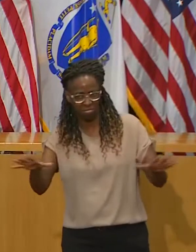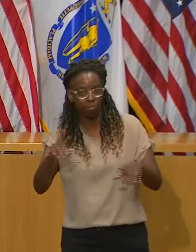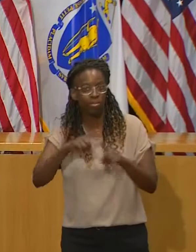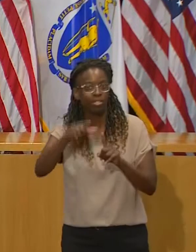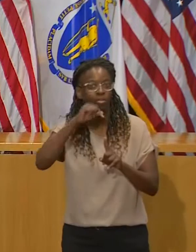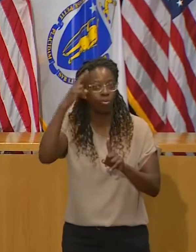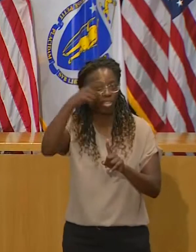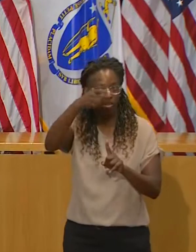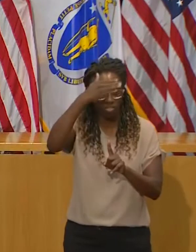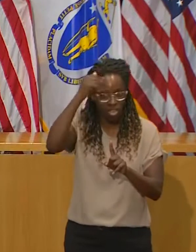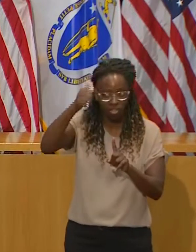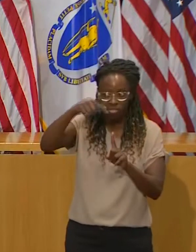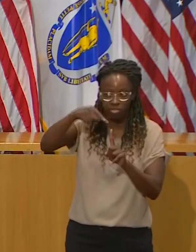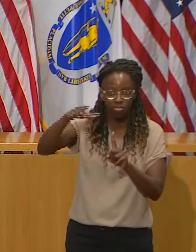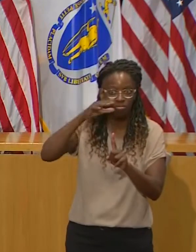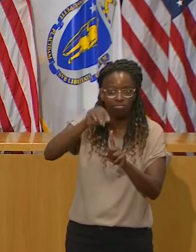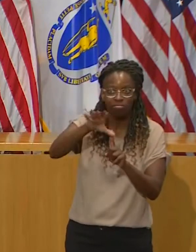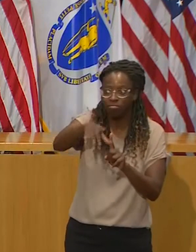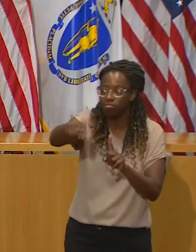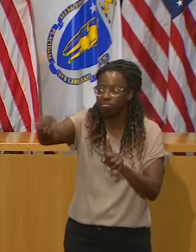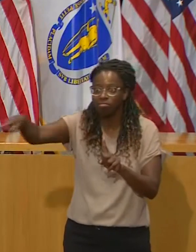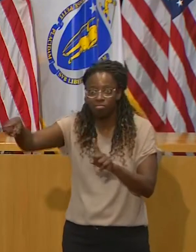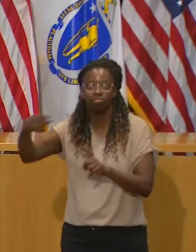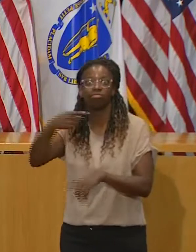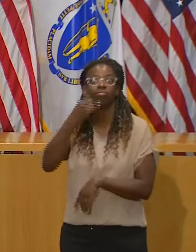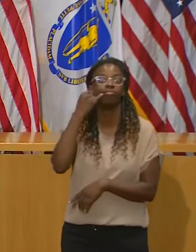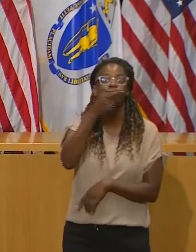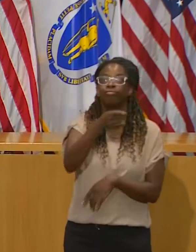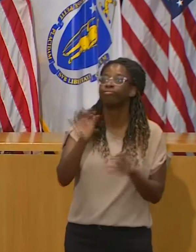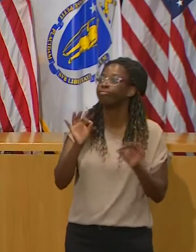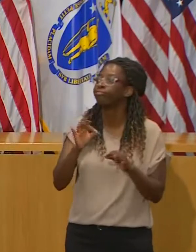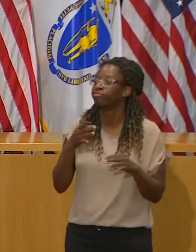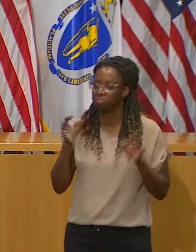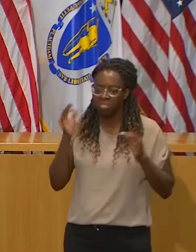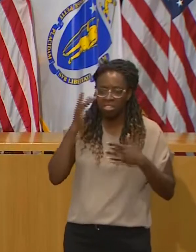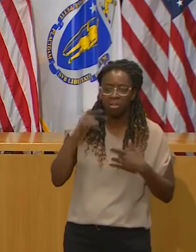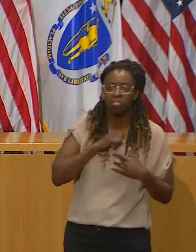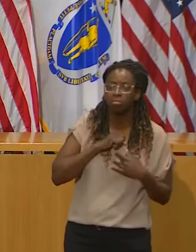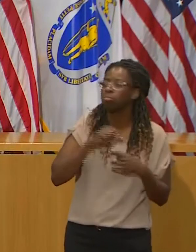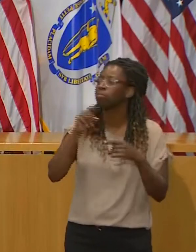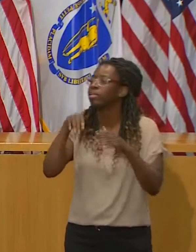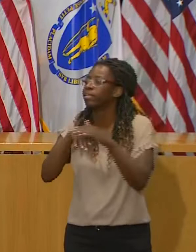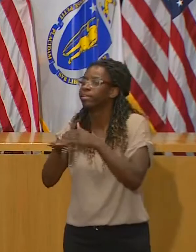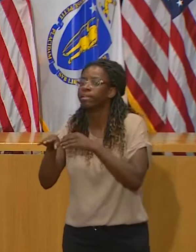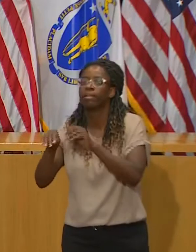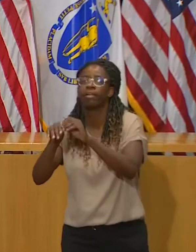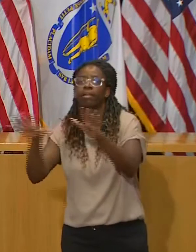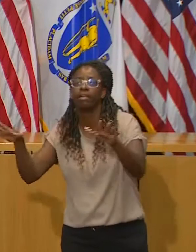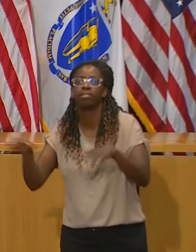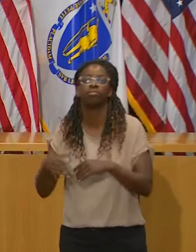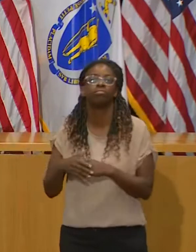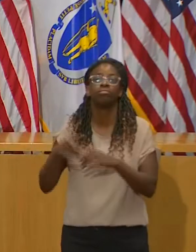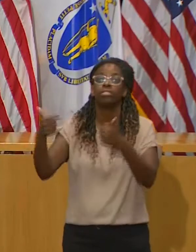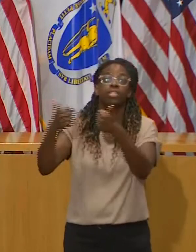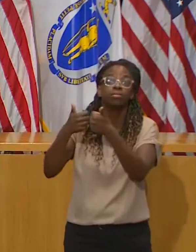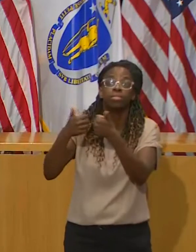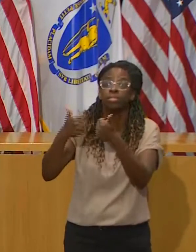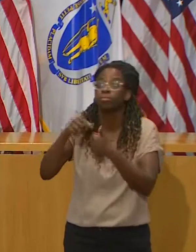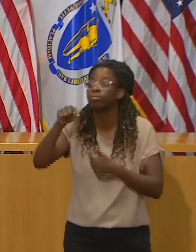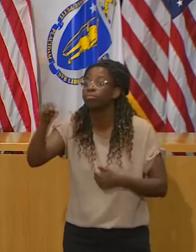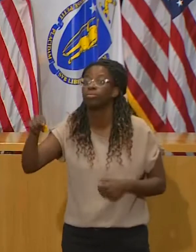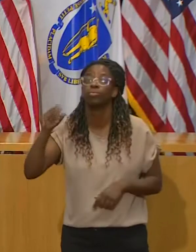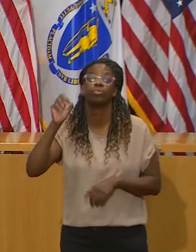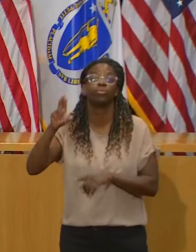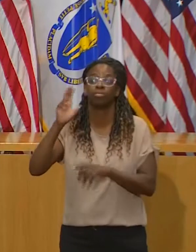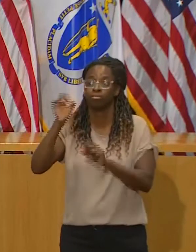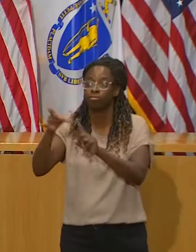watching a football game on a weekend with older people or those who have other medical conditions can create